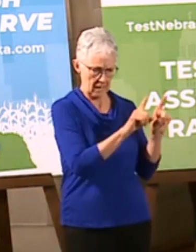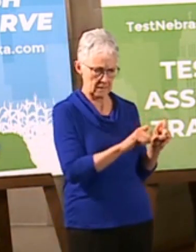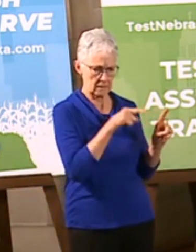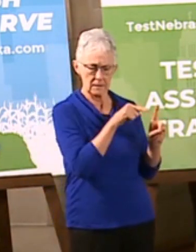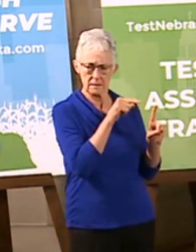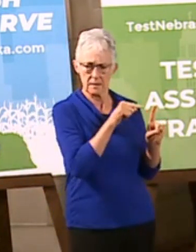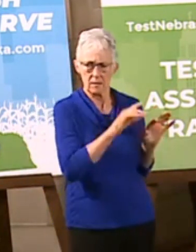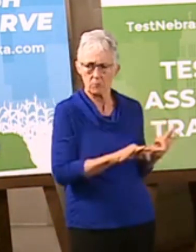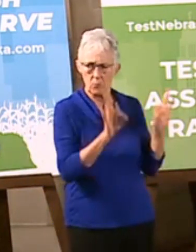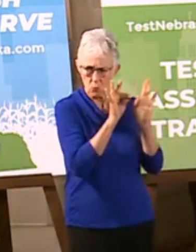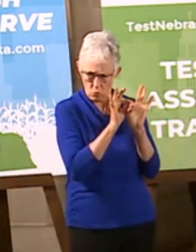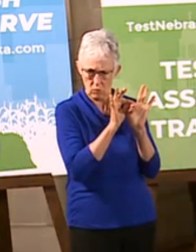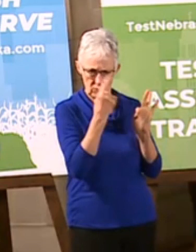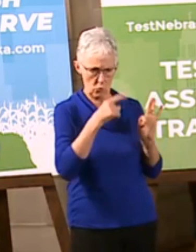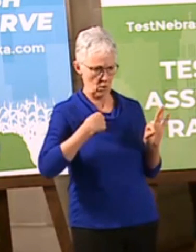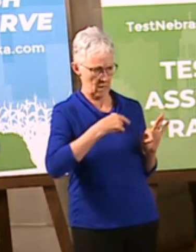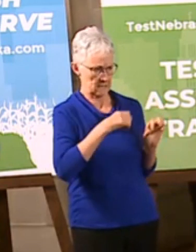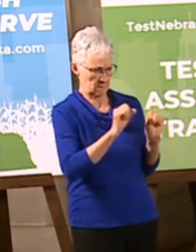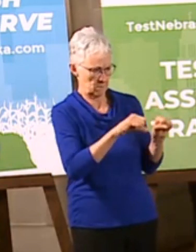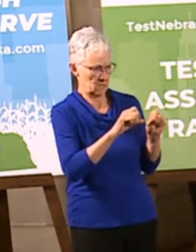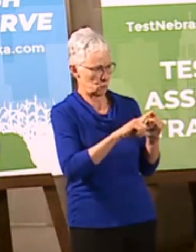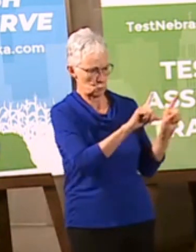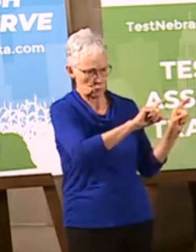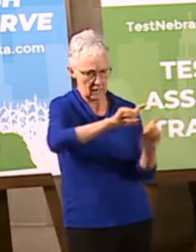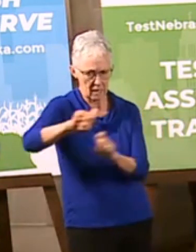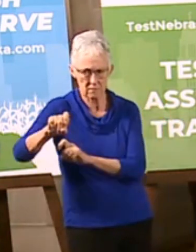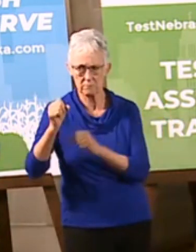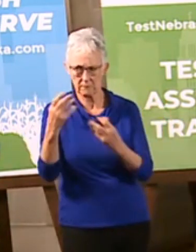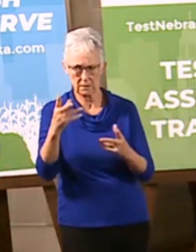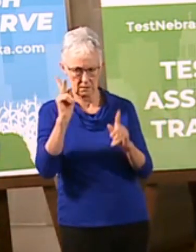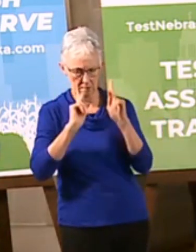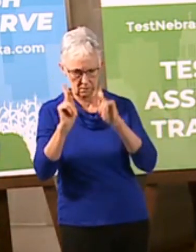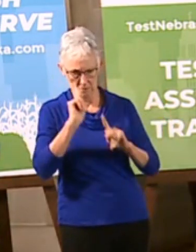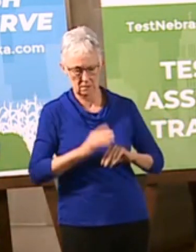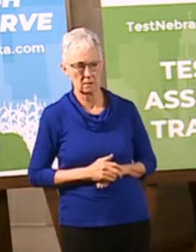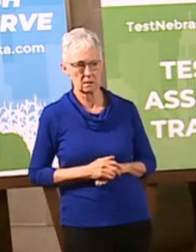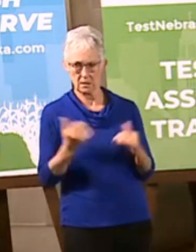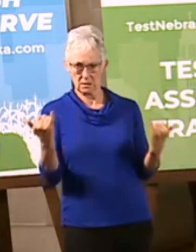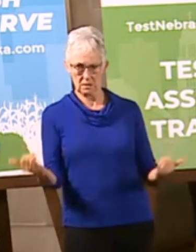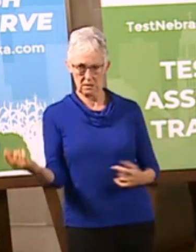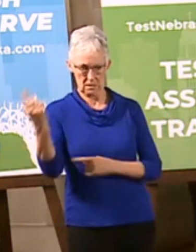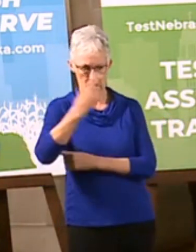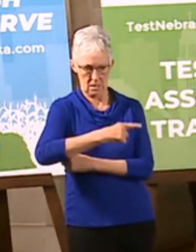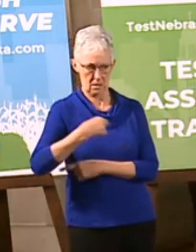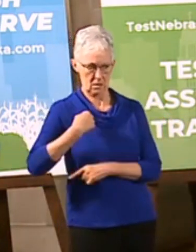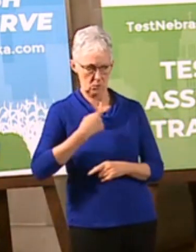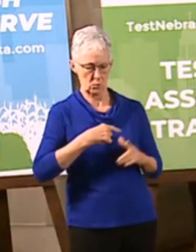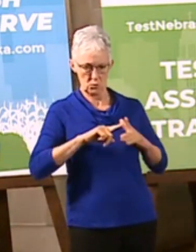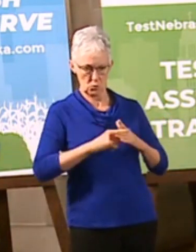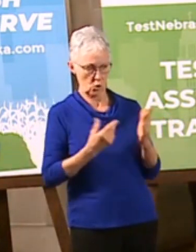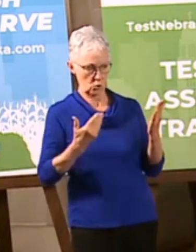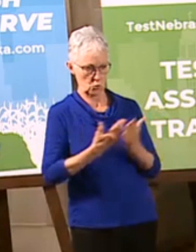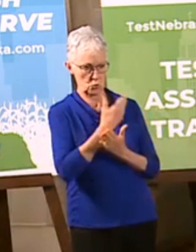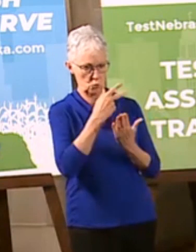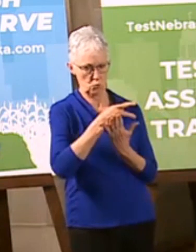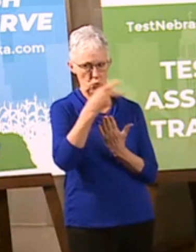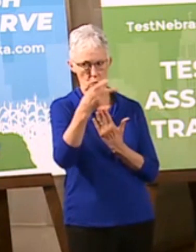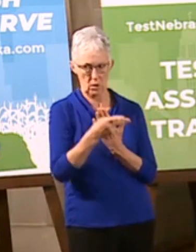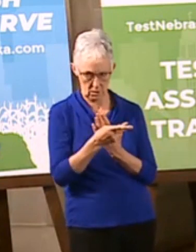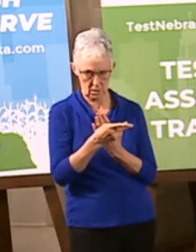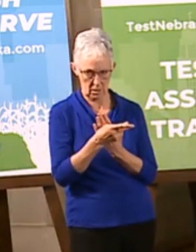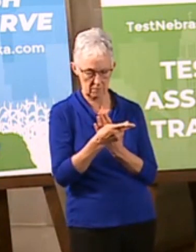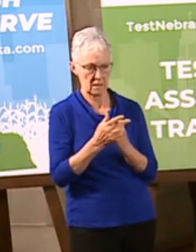we can understand again what is going on here in the state of Nebraska. Today we are launching a program in conjunction with